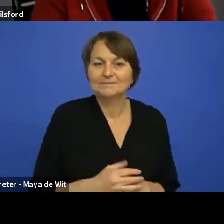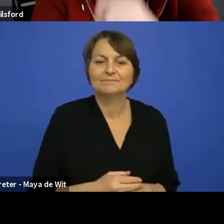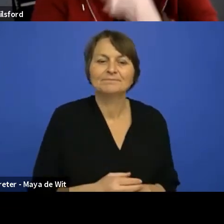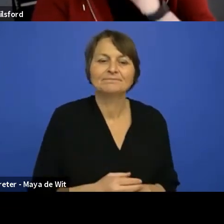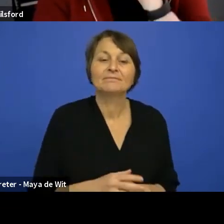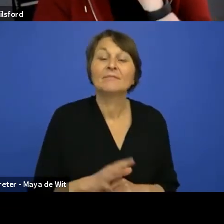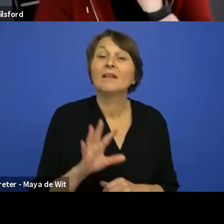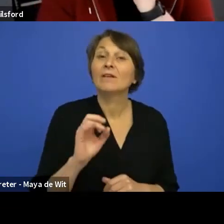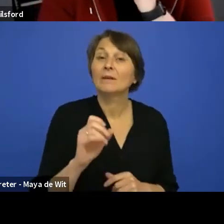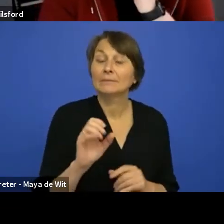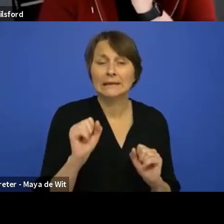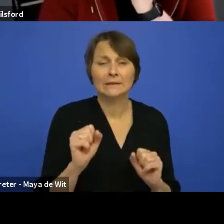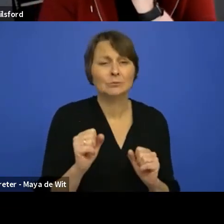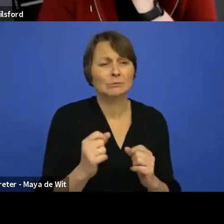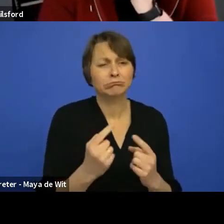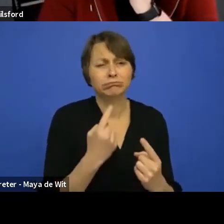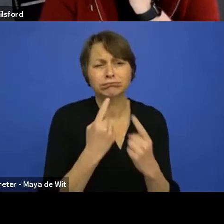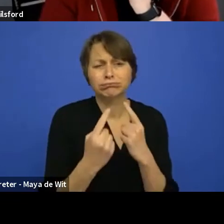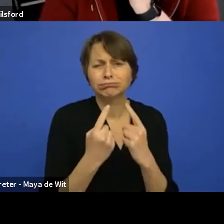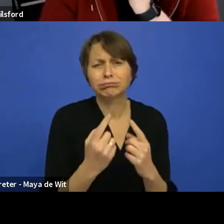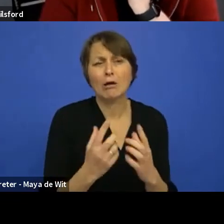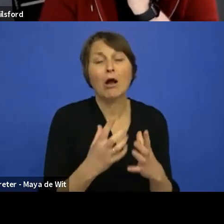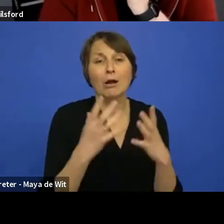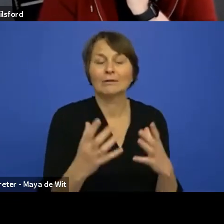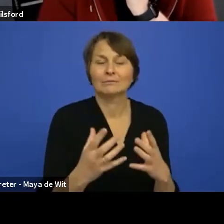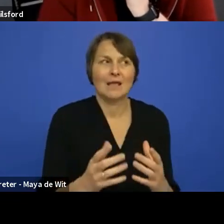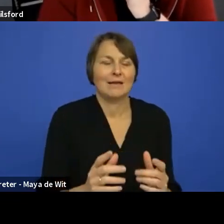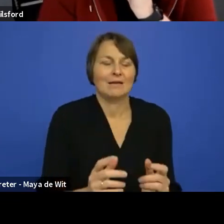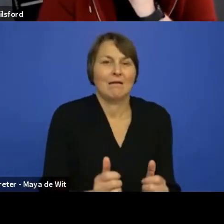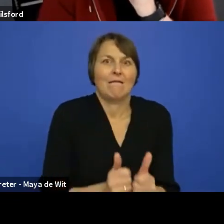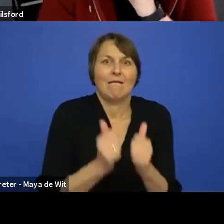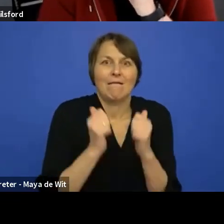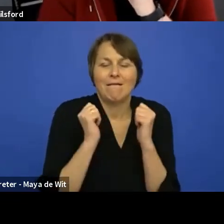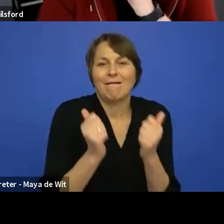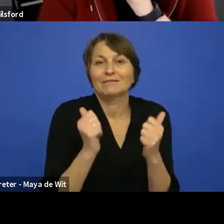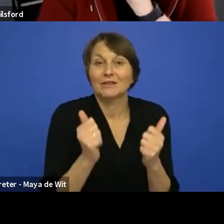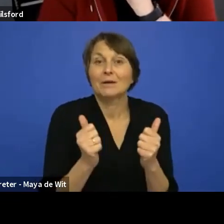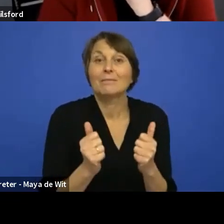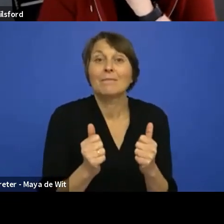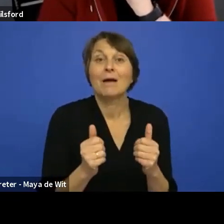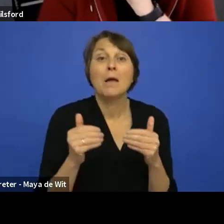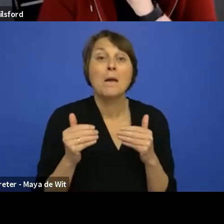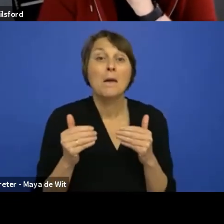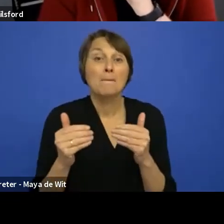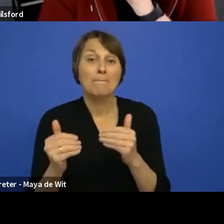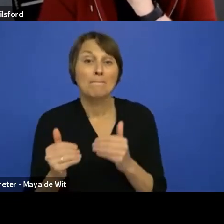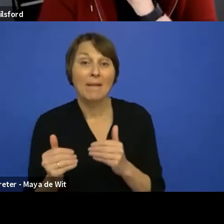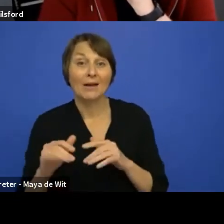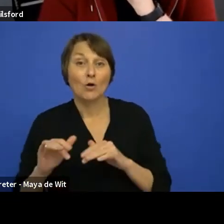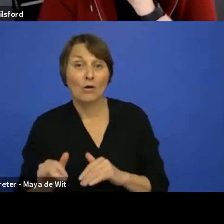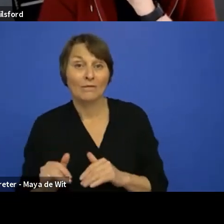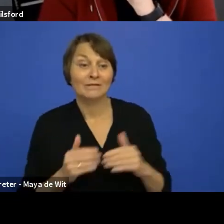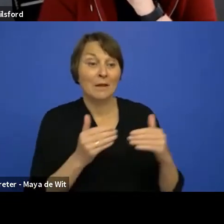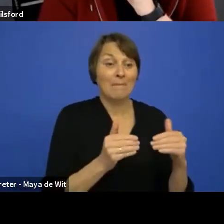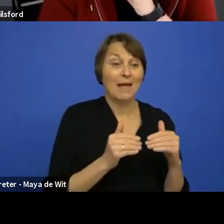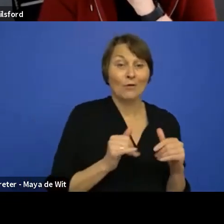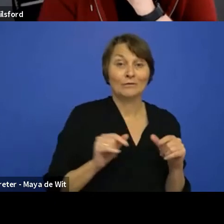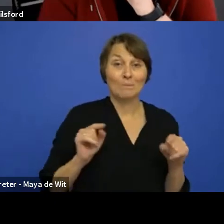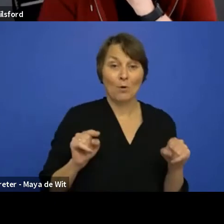would be really, really awesome if we could just have both back offices running. And I mean, while we're developing it, we still have to use the old back